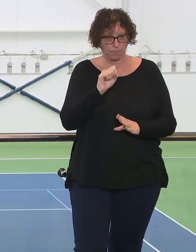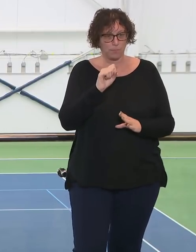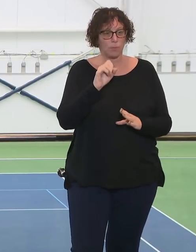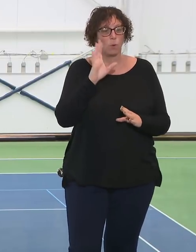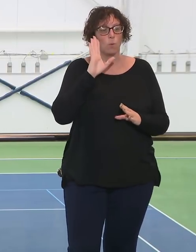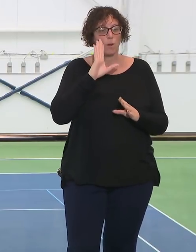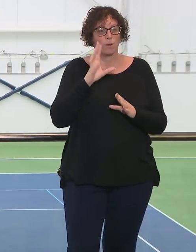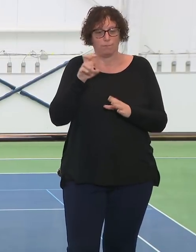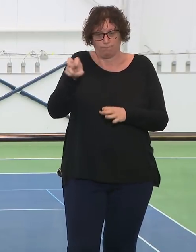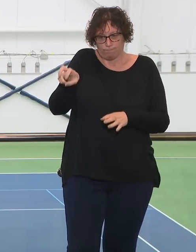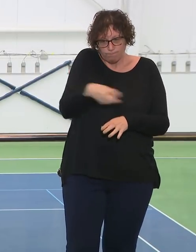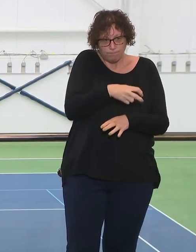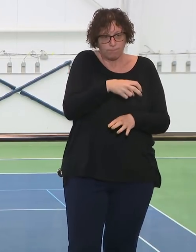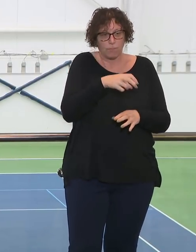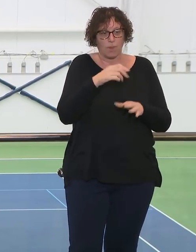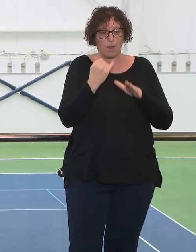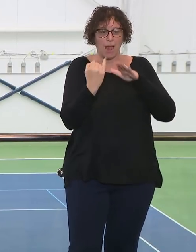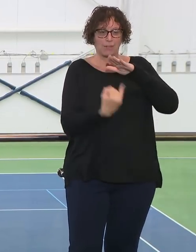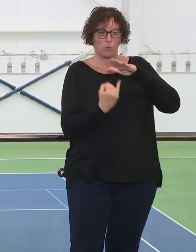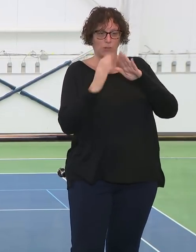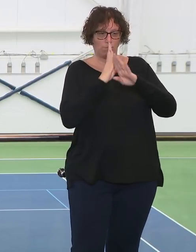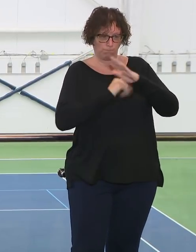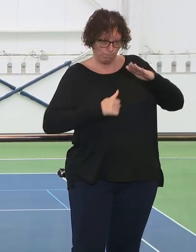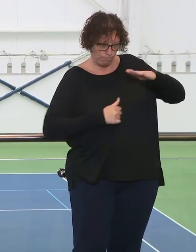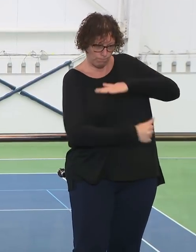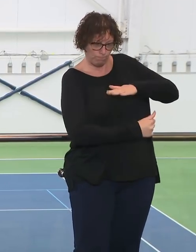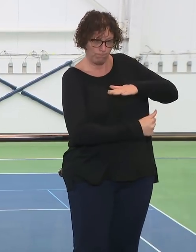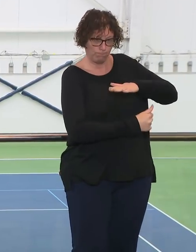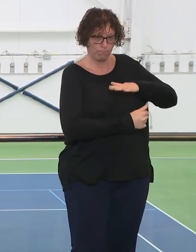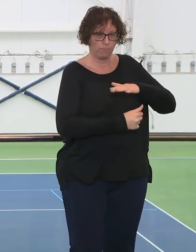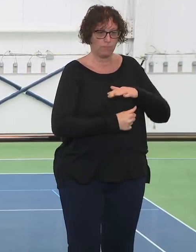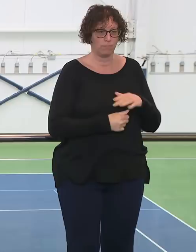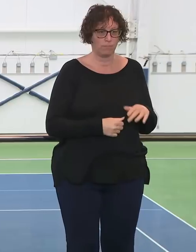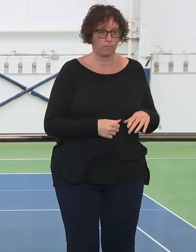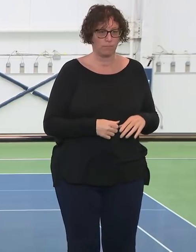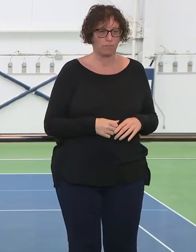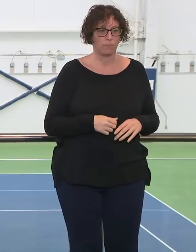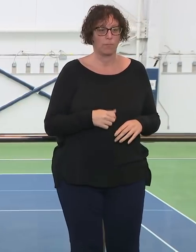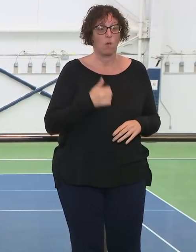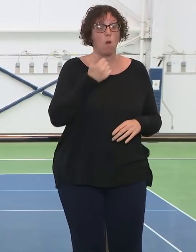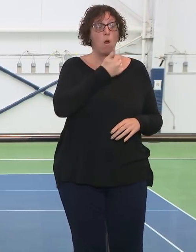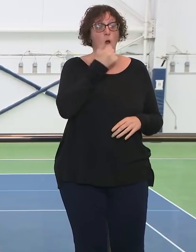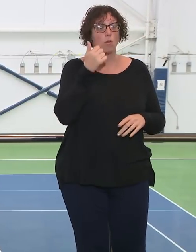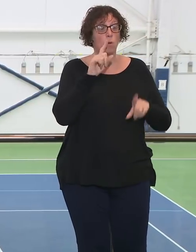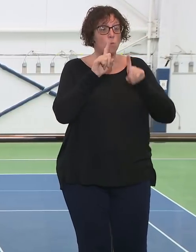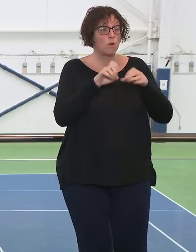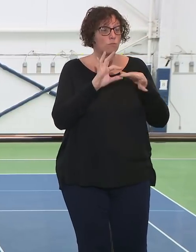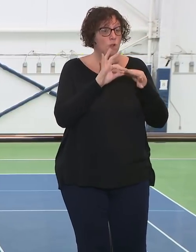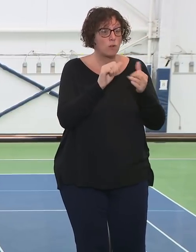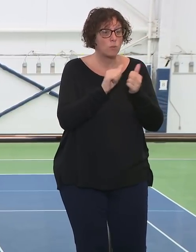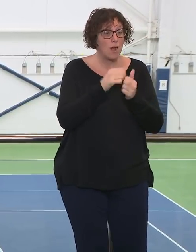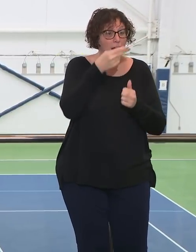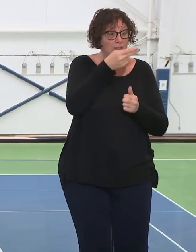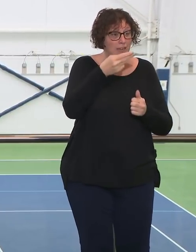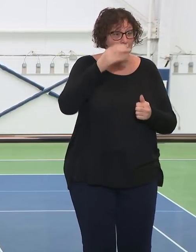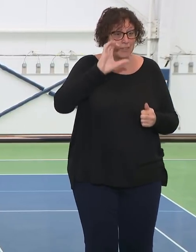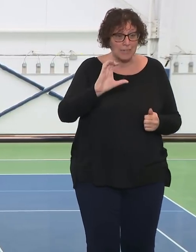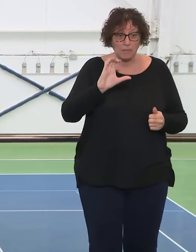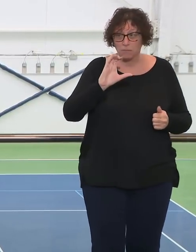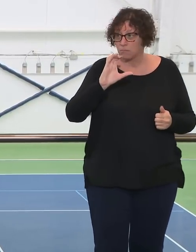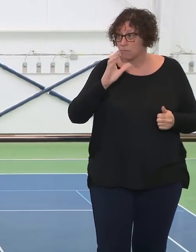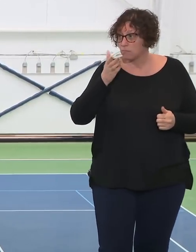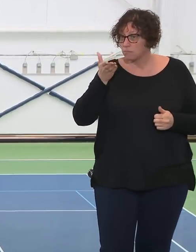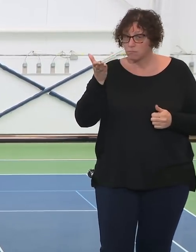you know, precautions. Anything else? Health and hospitals or Elmhurst? Okay, I'm going to